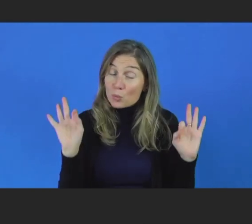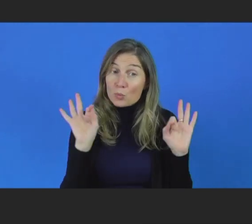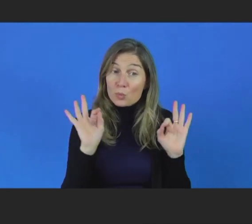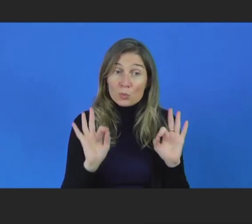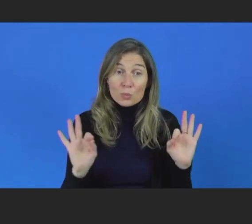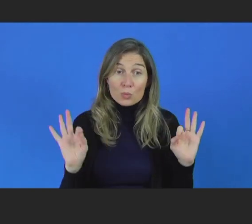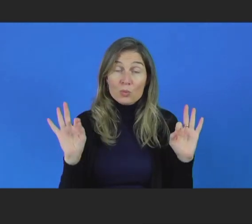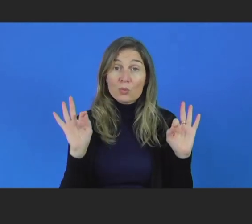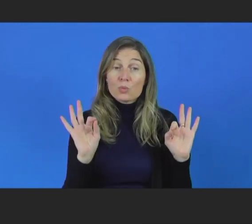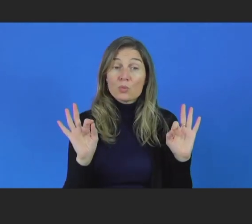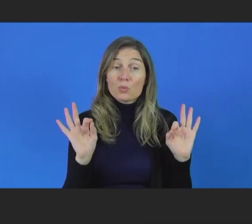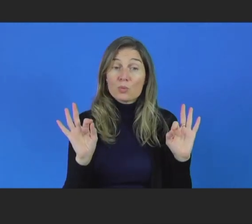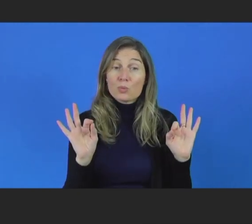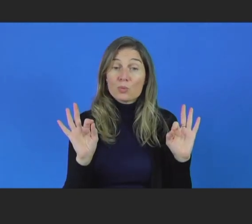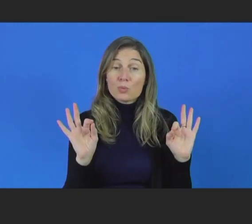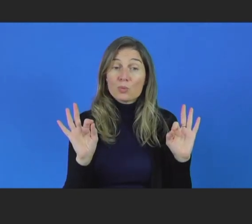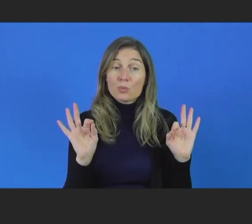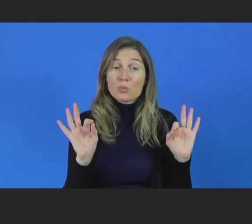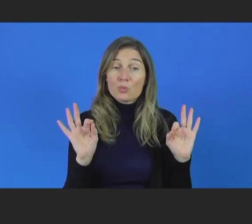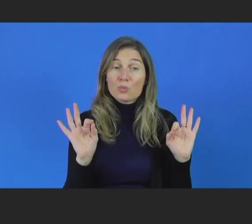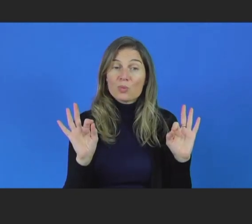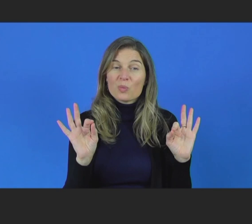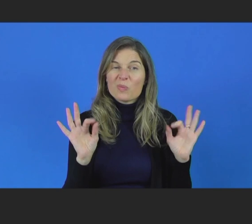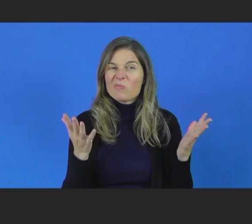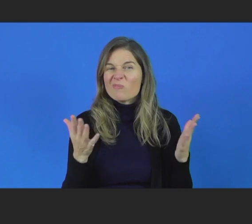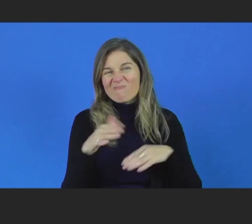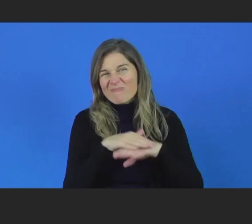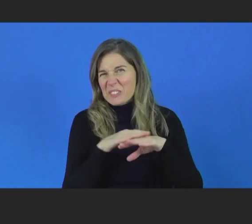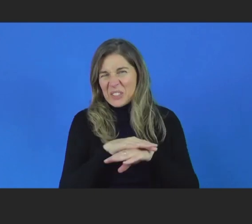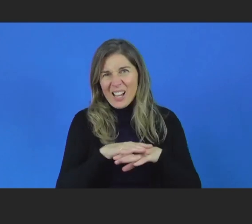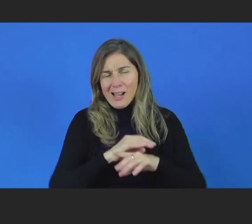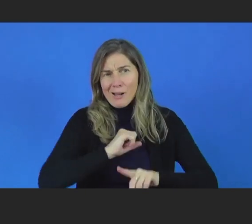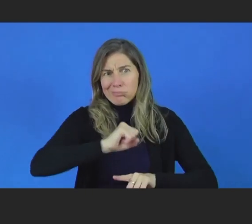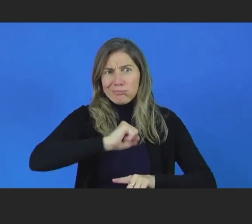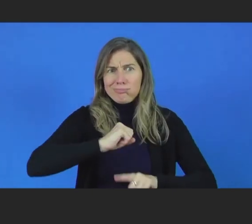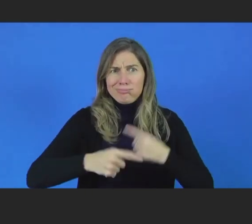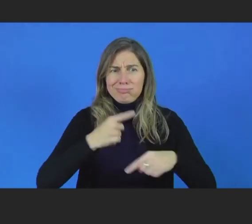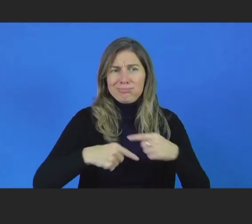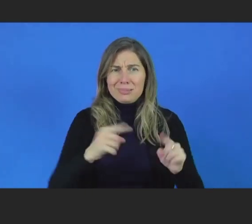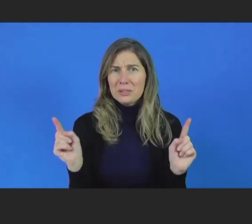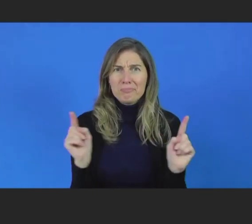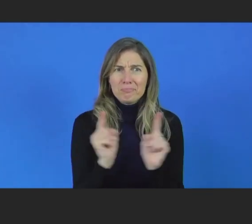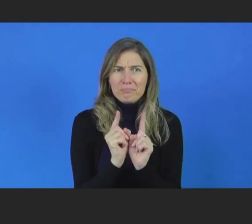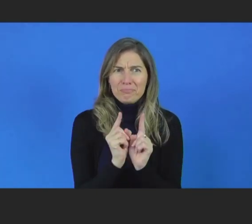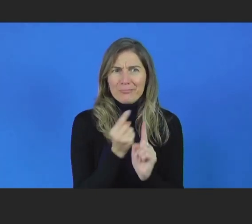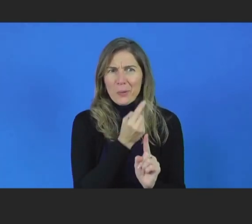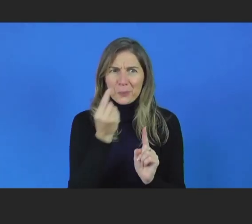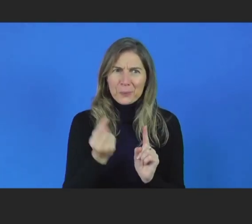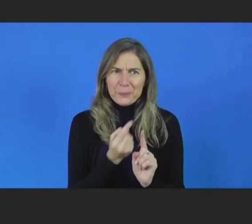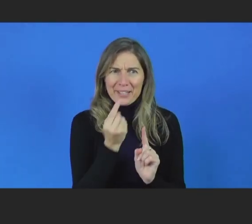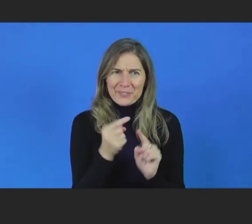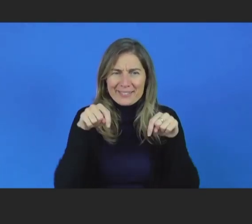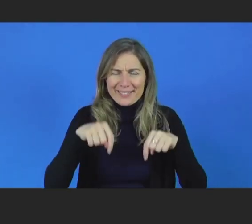it's been a great, sorry, the meeting is so rest, but we had only an hour time slot in here. So we